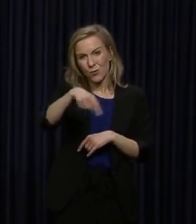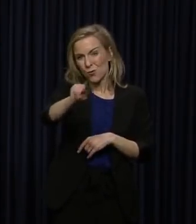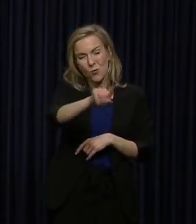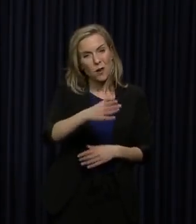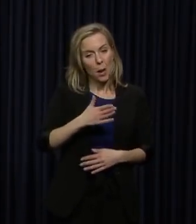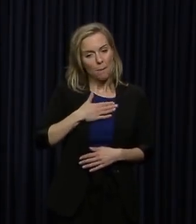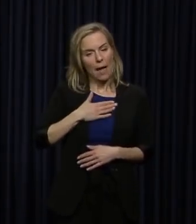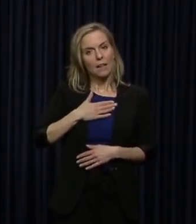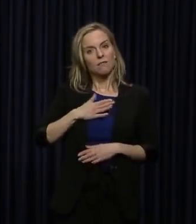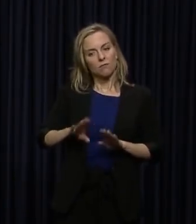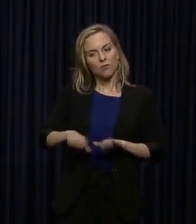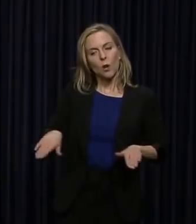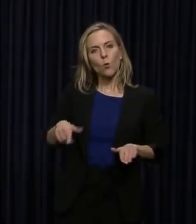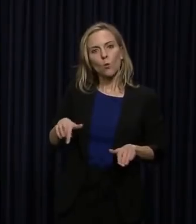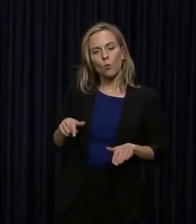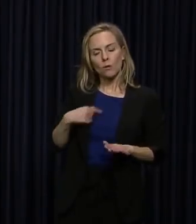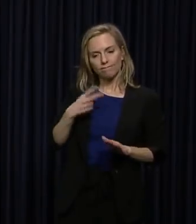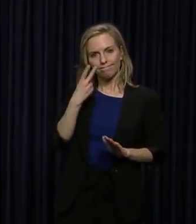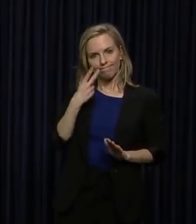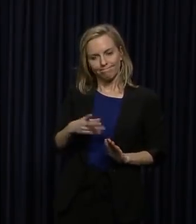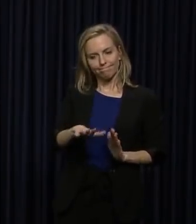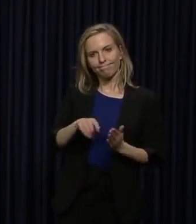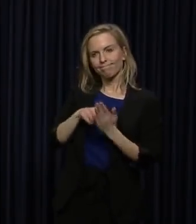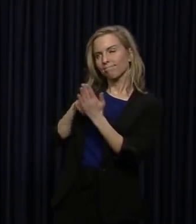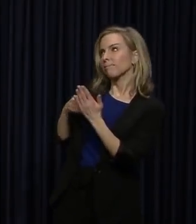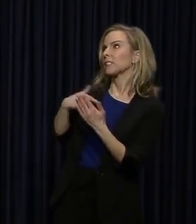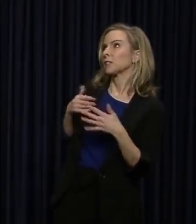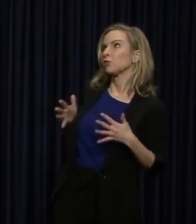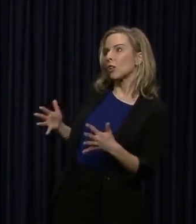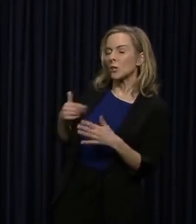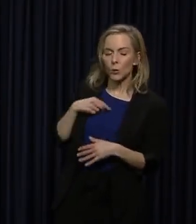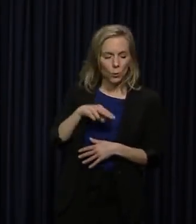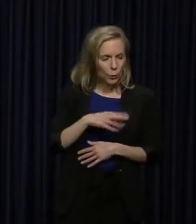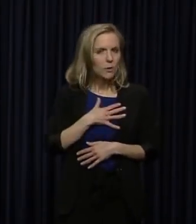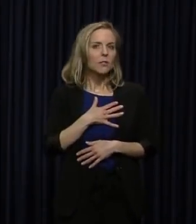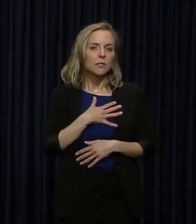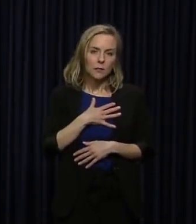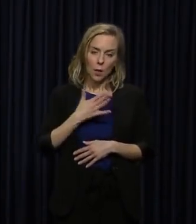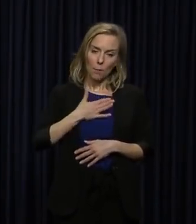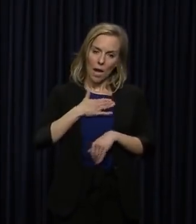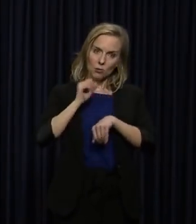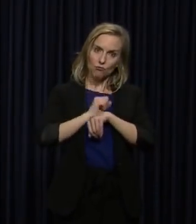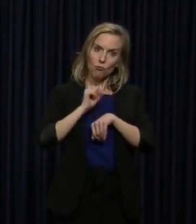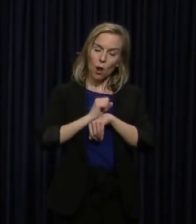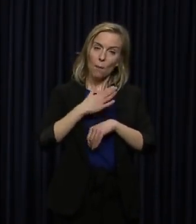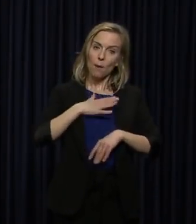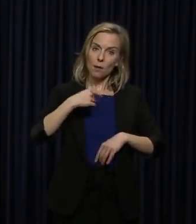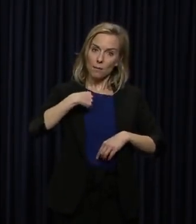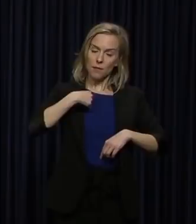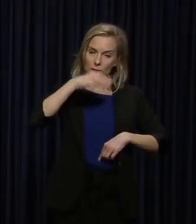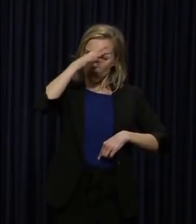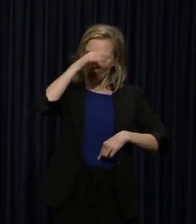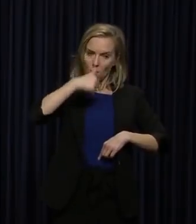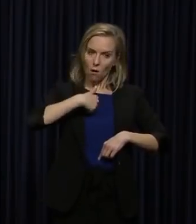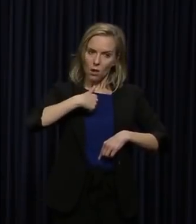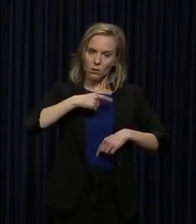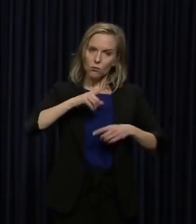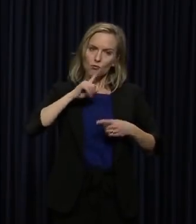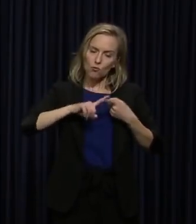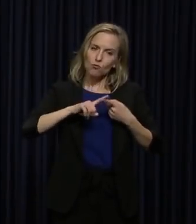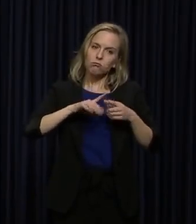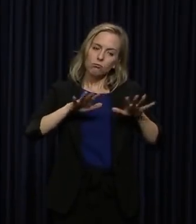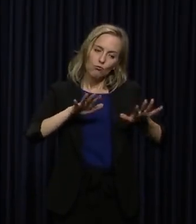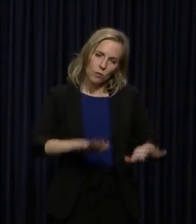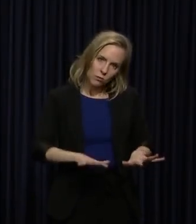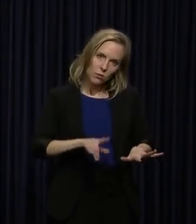My kids show the anxiety, and it's my job as a parent to reassure them, to spend time with them,